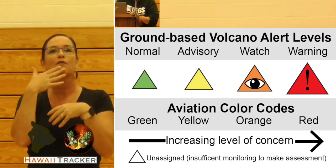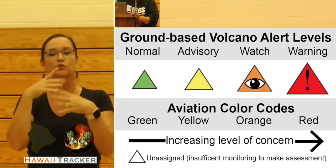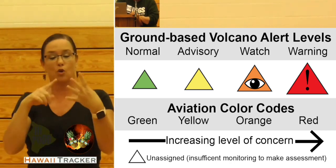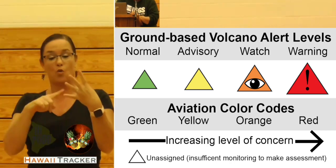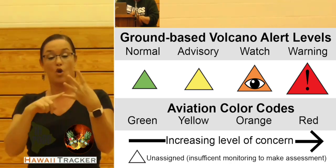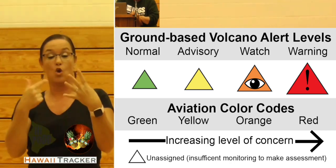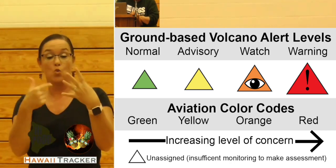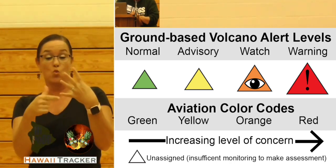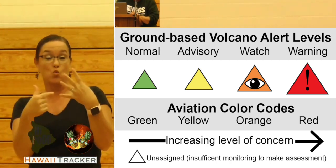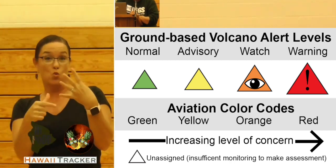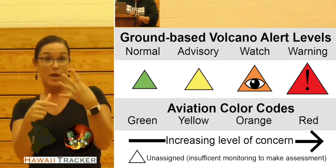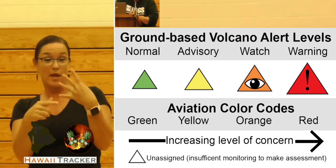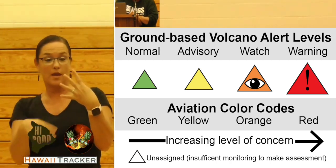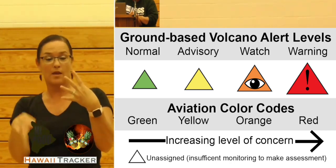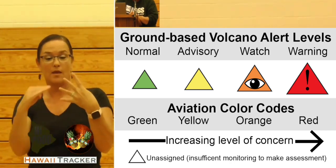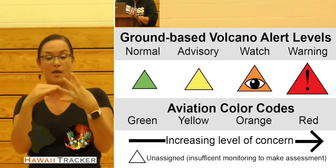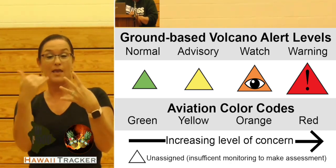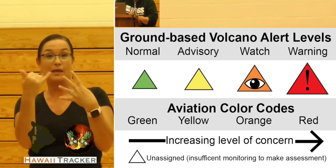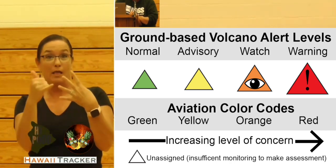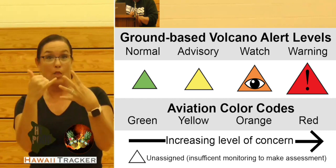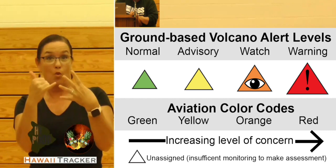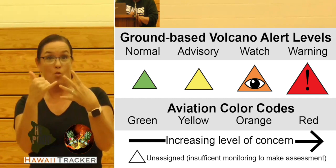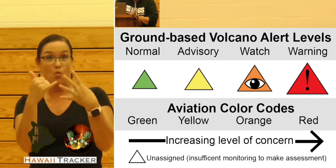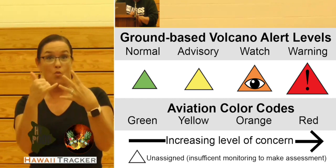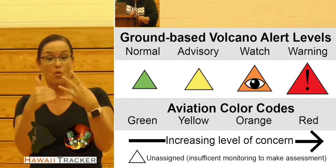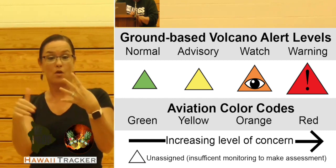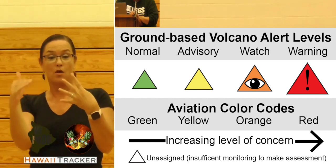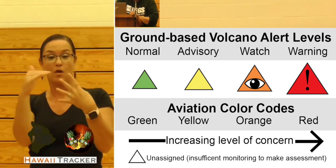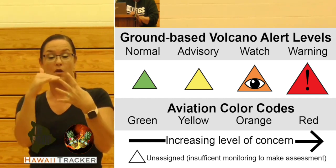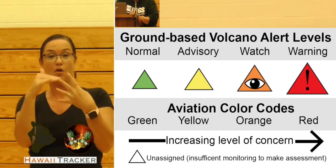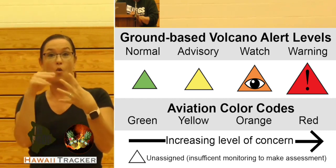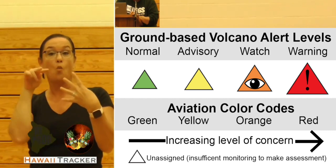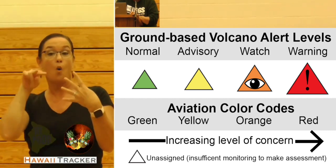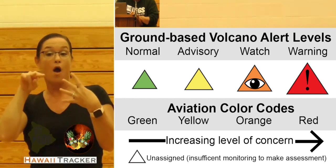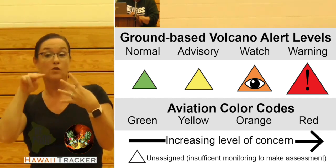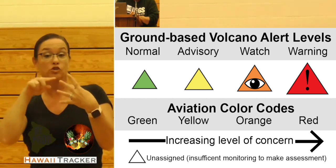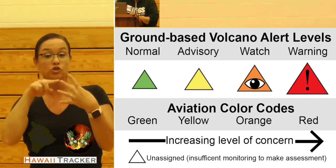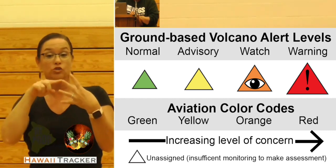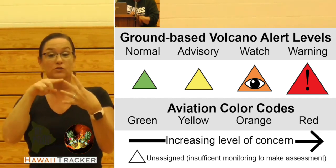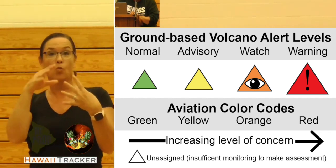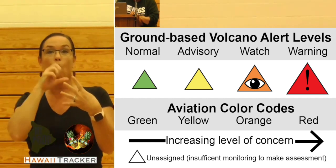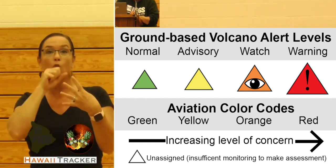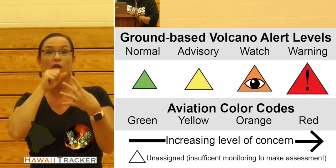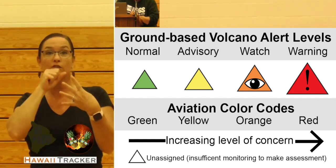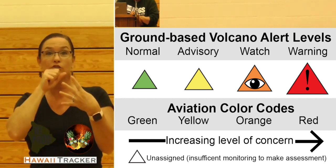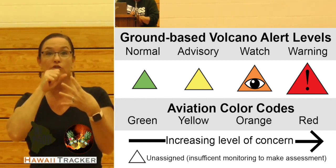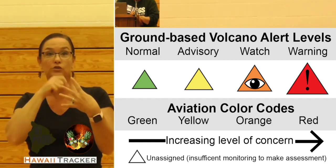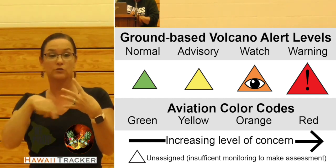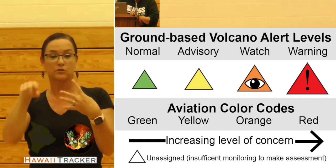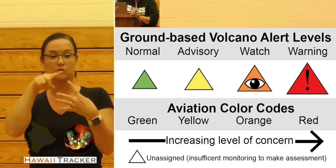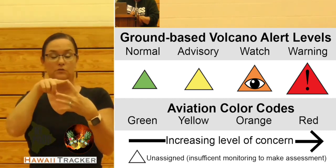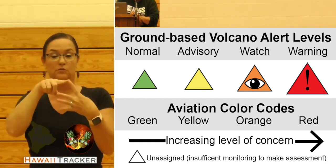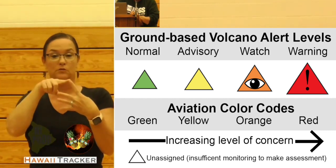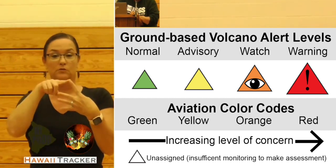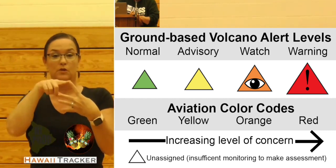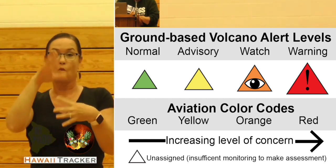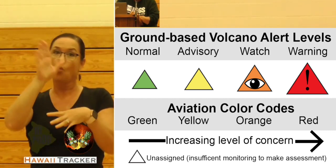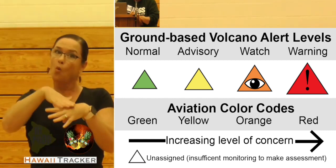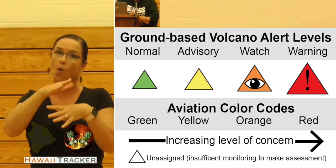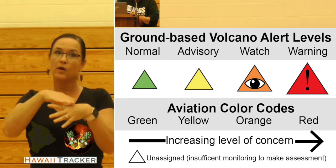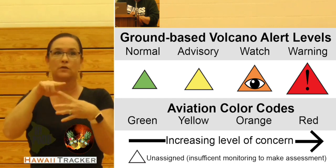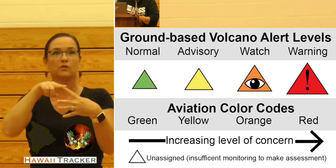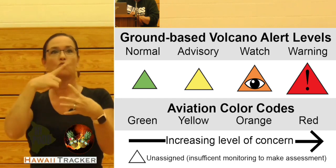be green, advisory is yellow, watch is orange, and warning